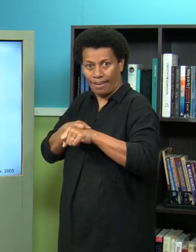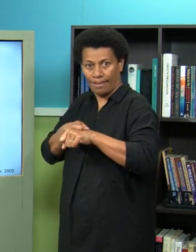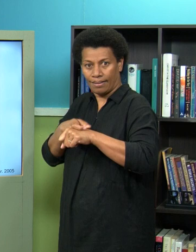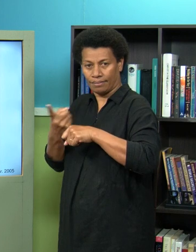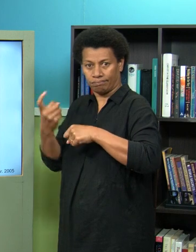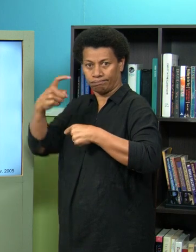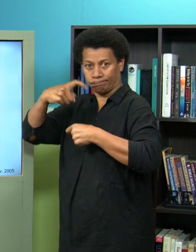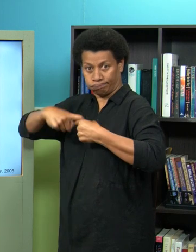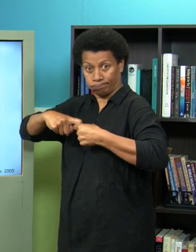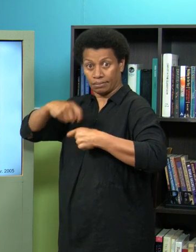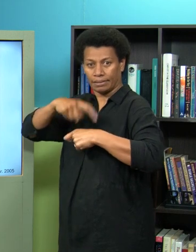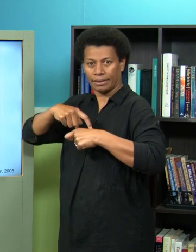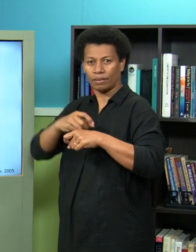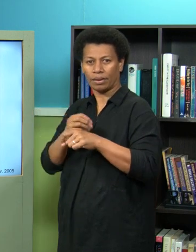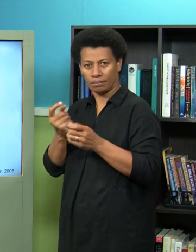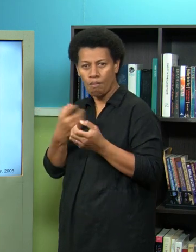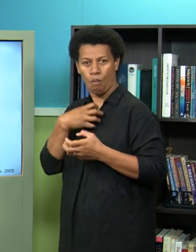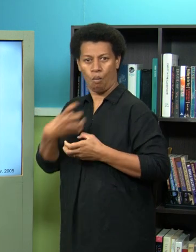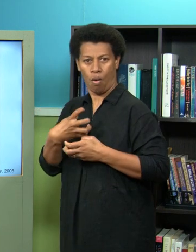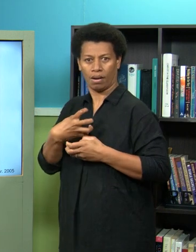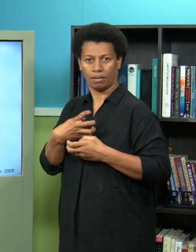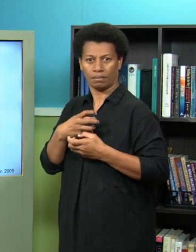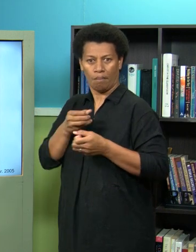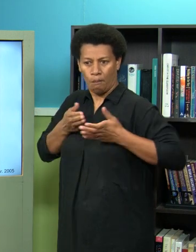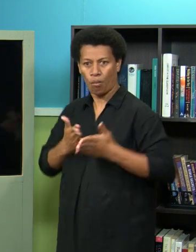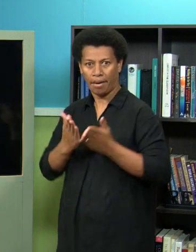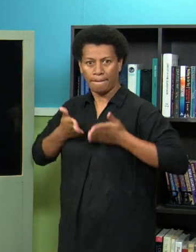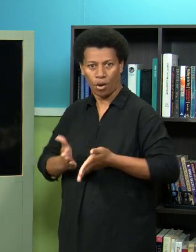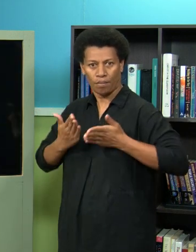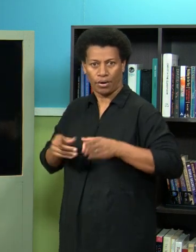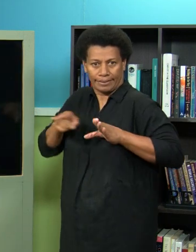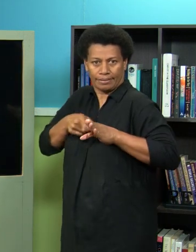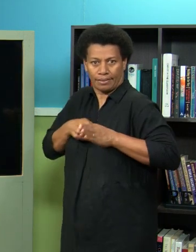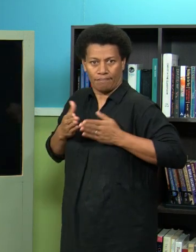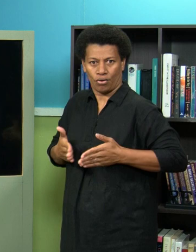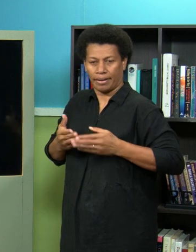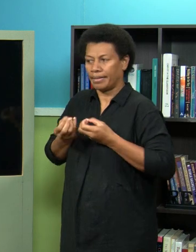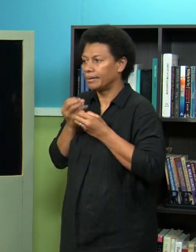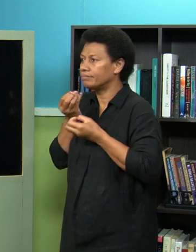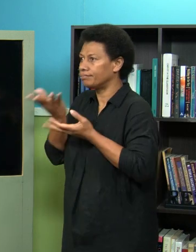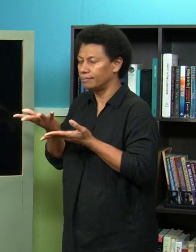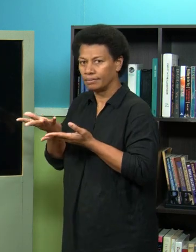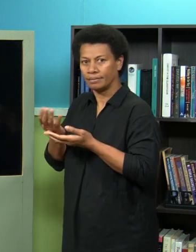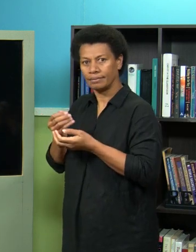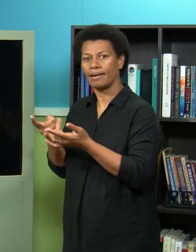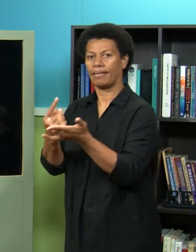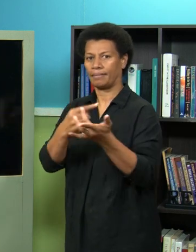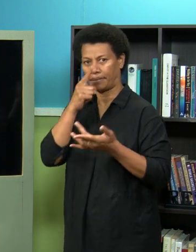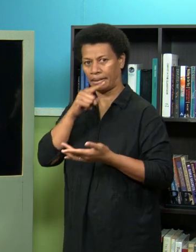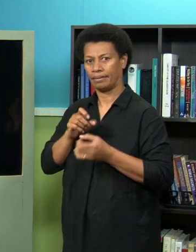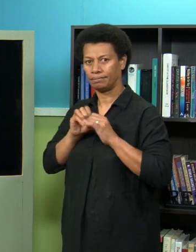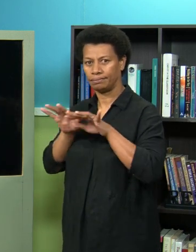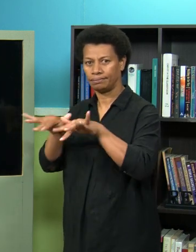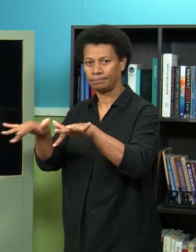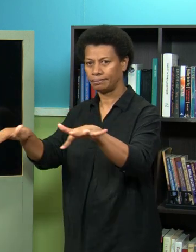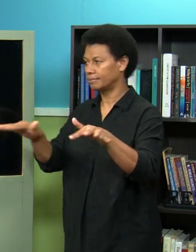and reproduces itself and then it moves on and that's how it causes its infection again this is an electron micrograph photo